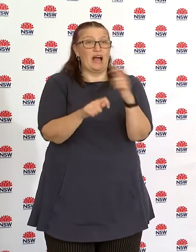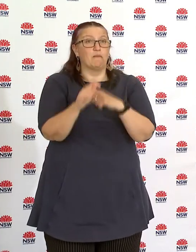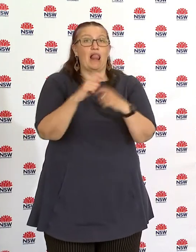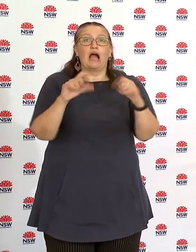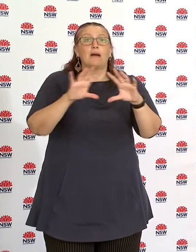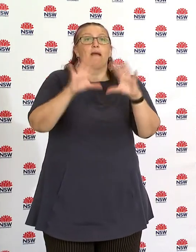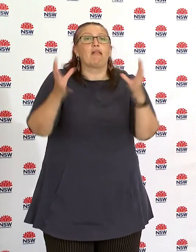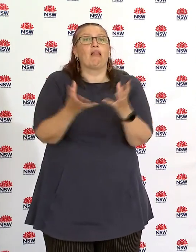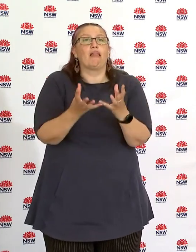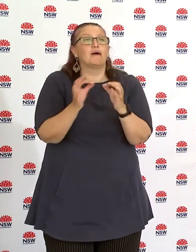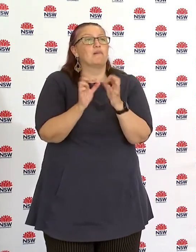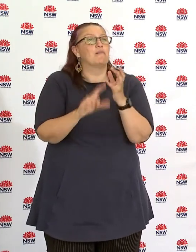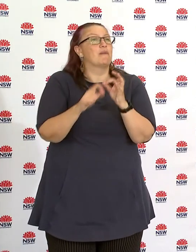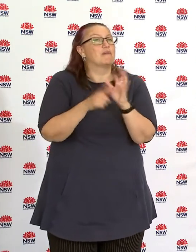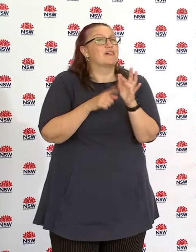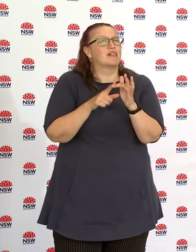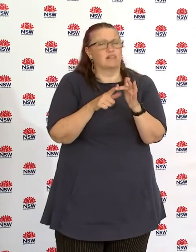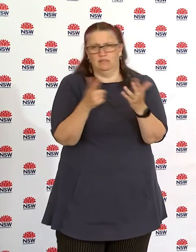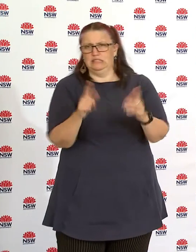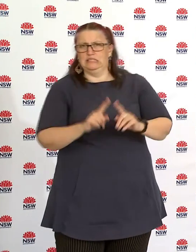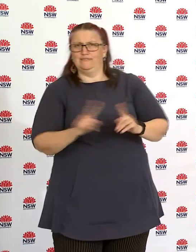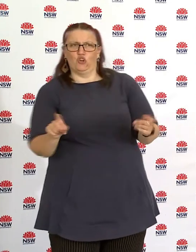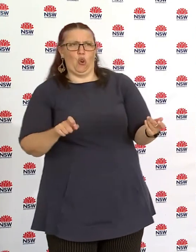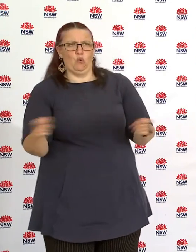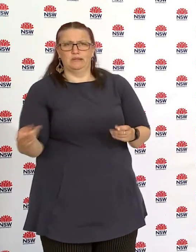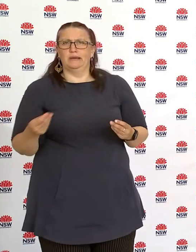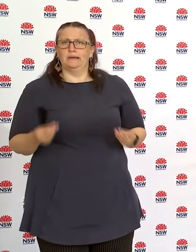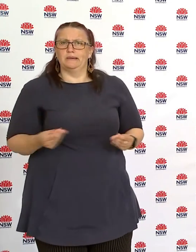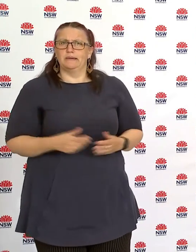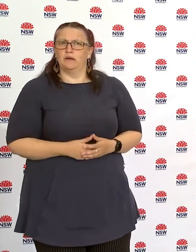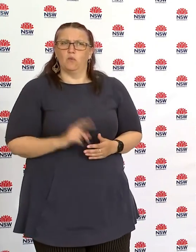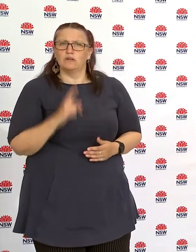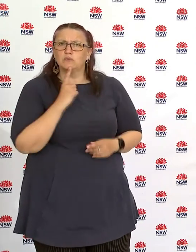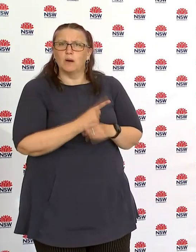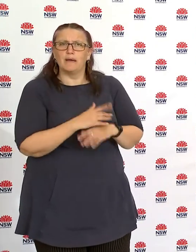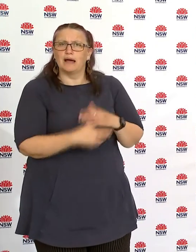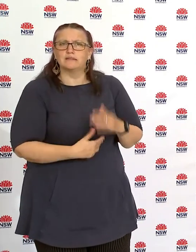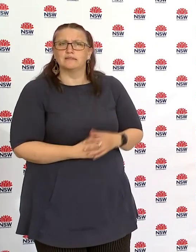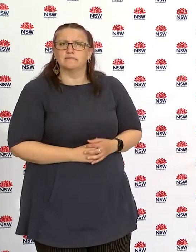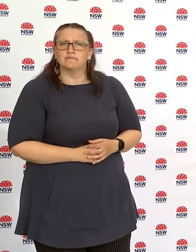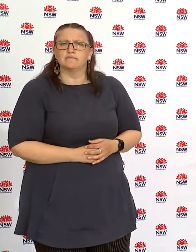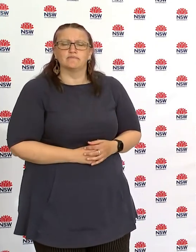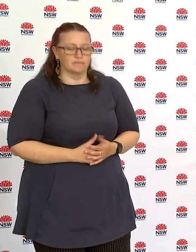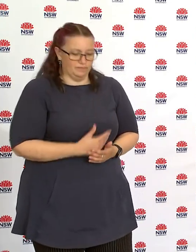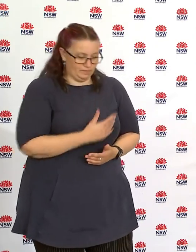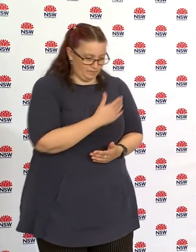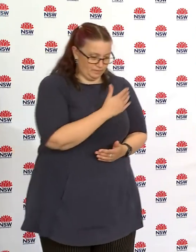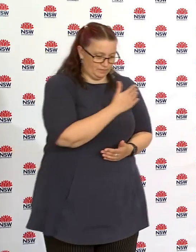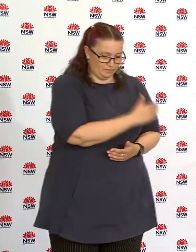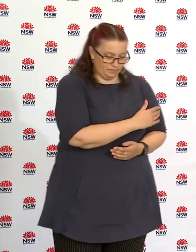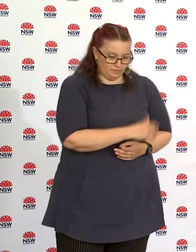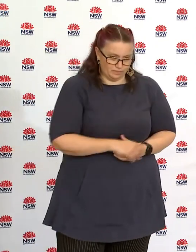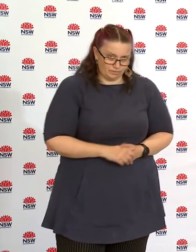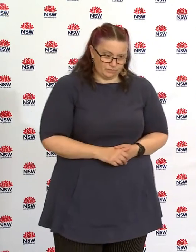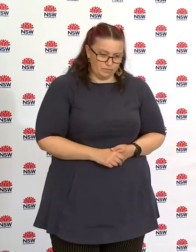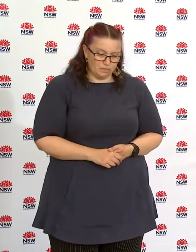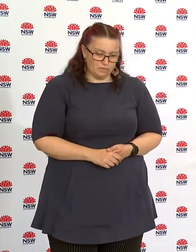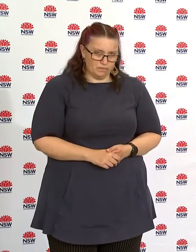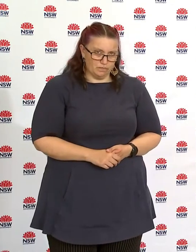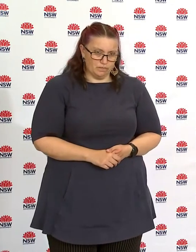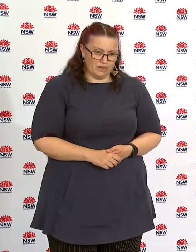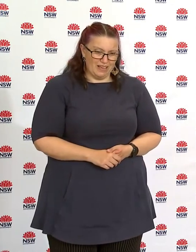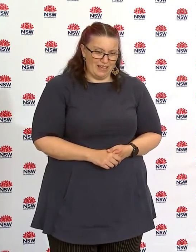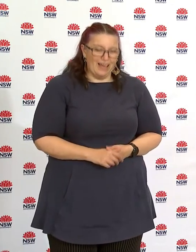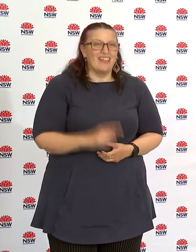and they actually try and address fundamentally a range of health issues so government obviously considers